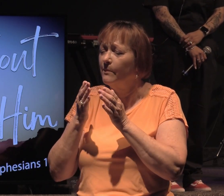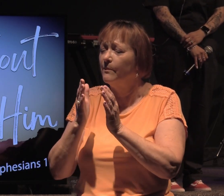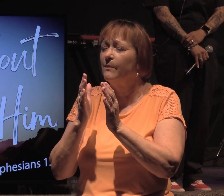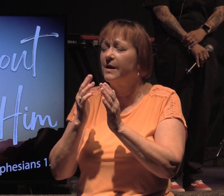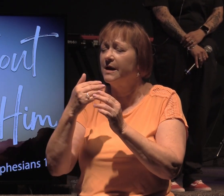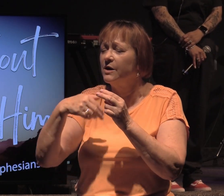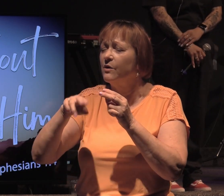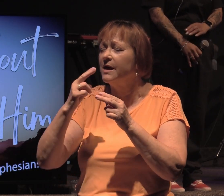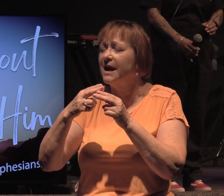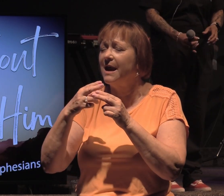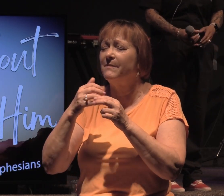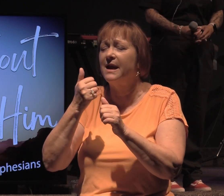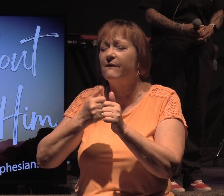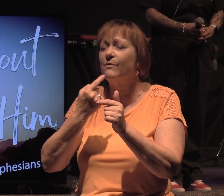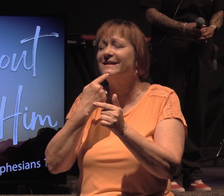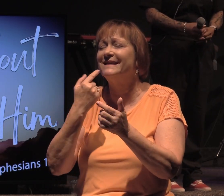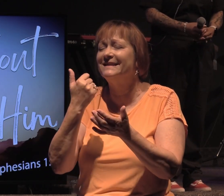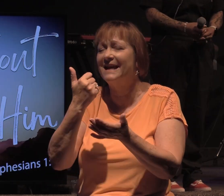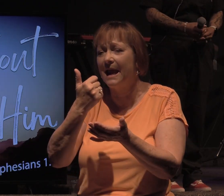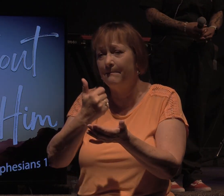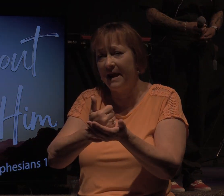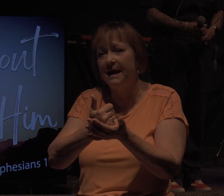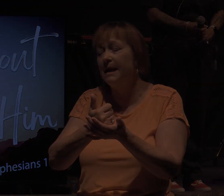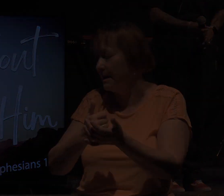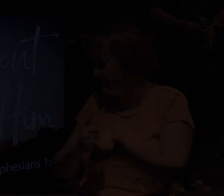In your name we pray and everyone says amen.